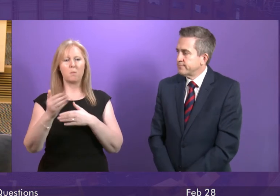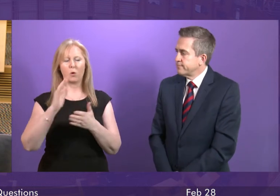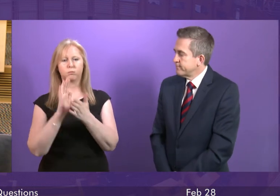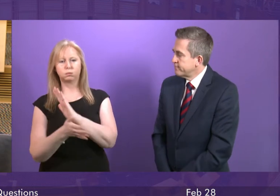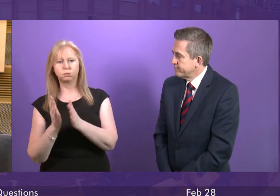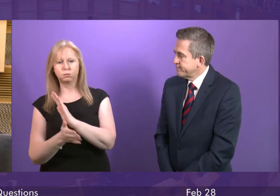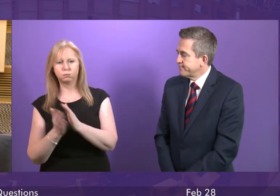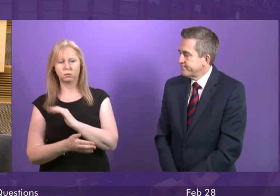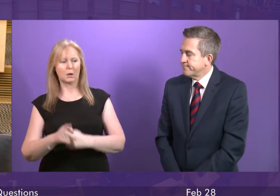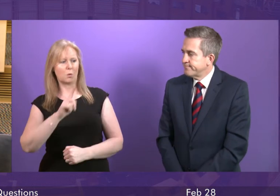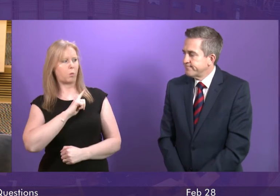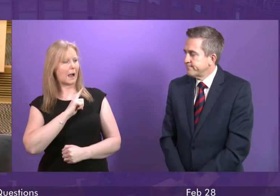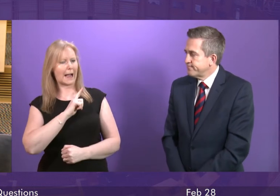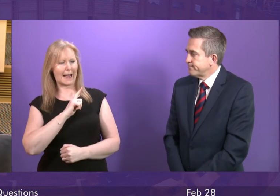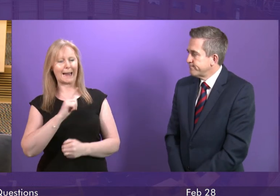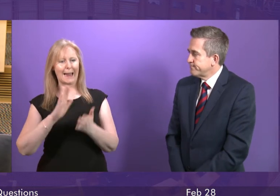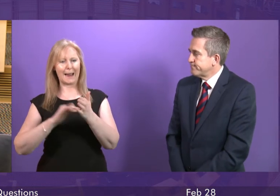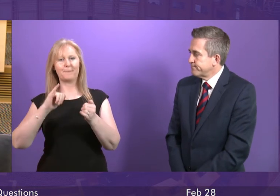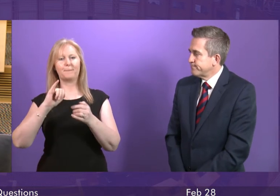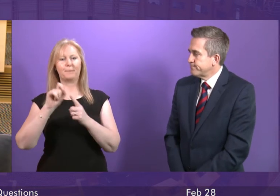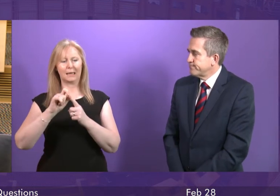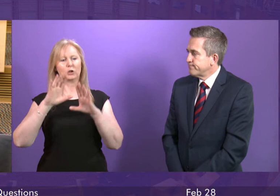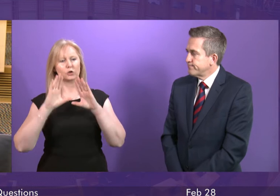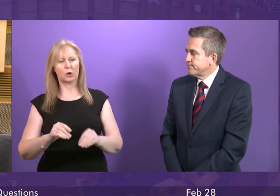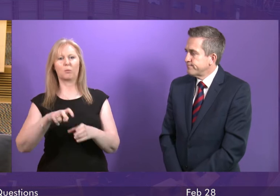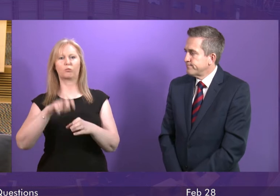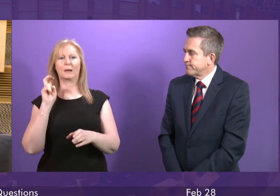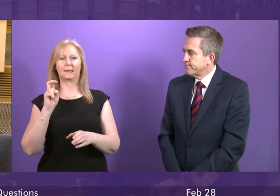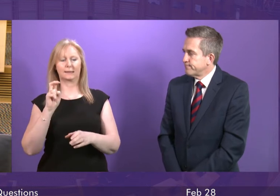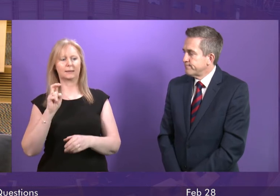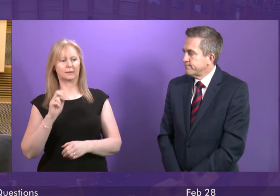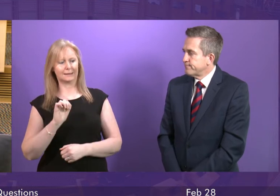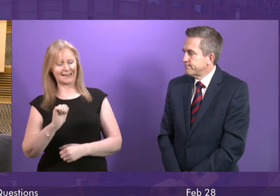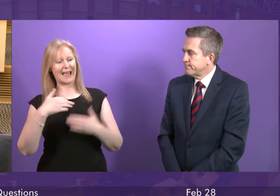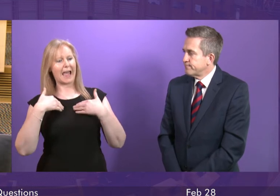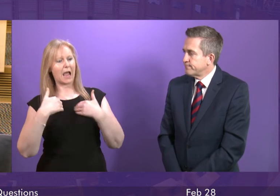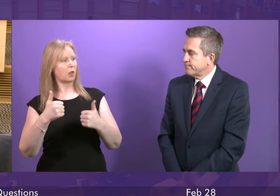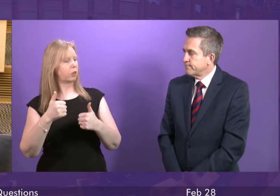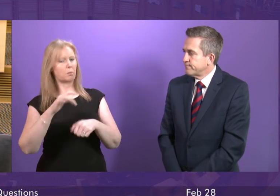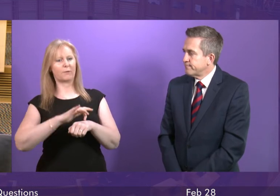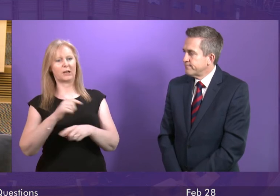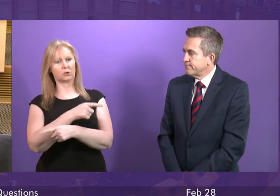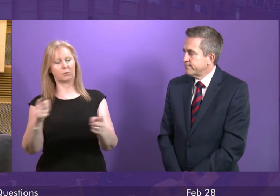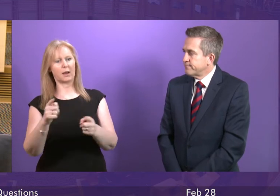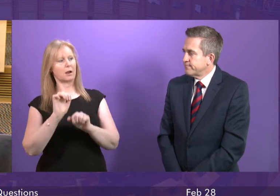urge MPs to stop this harmful Brexit. Those are the words of health professionals. Will Jackson Carlaw respect them?